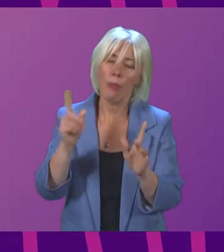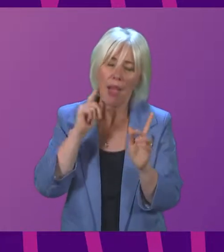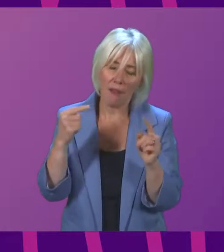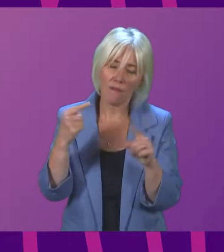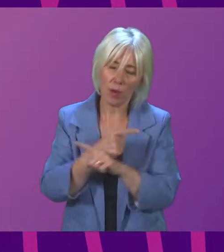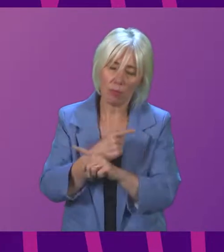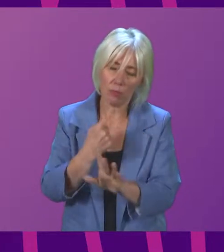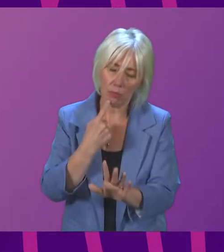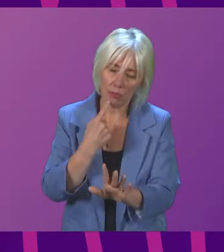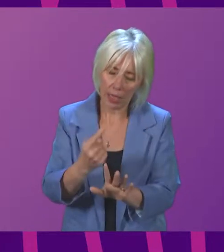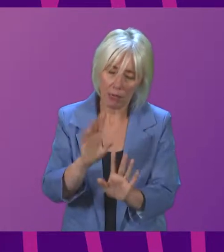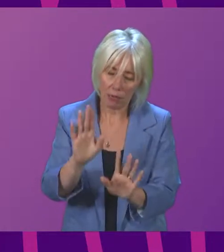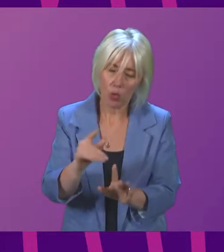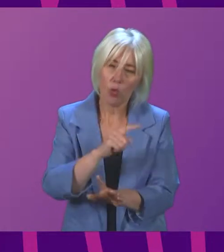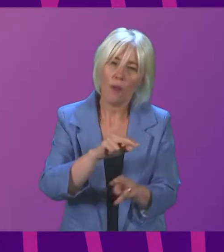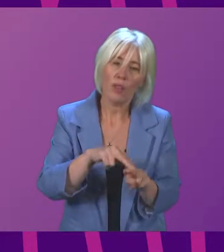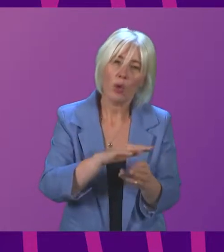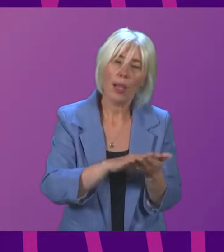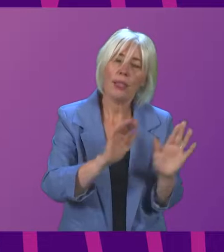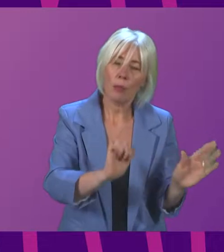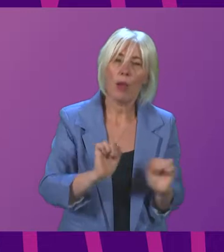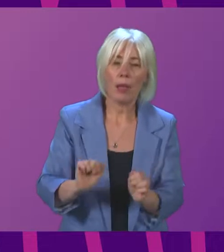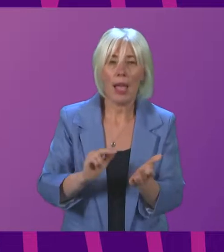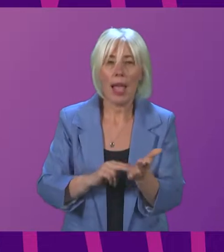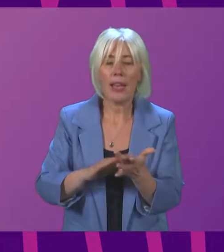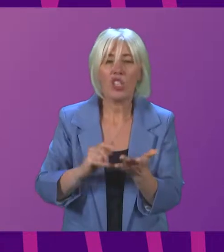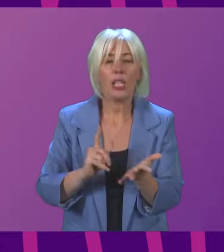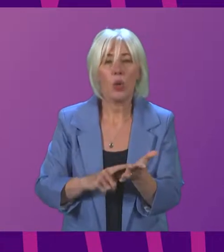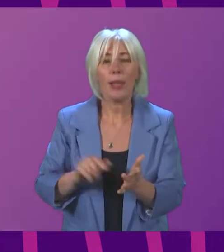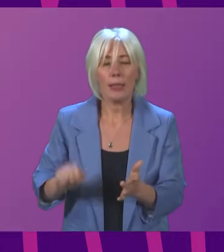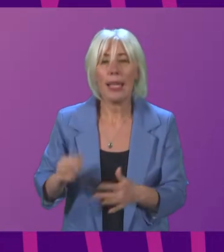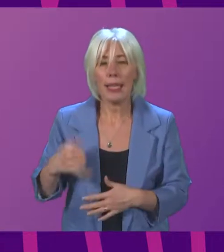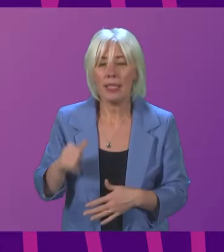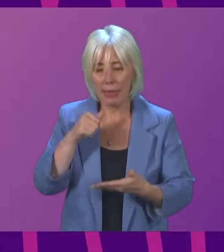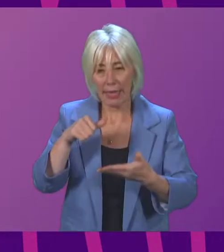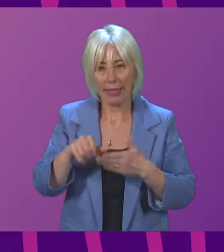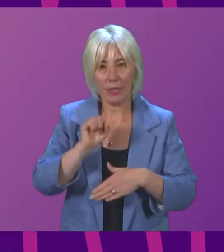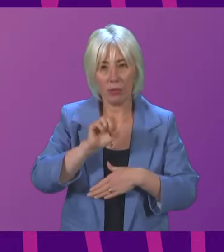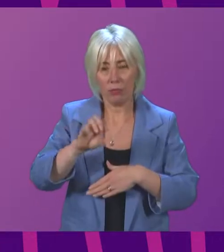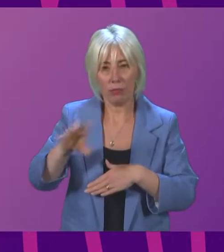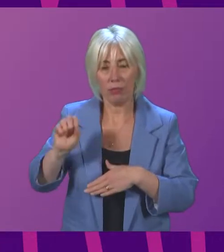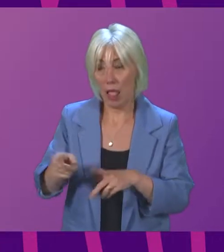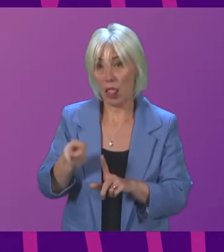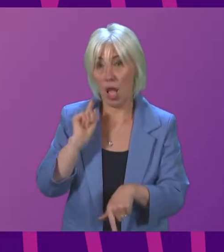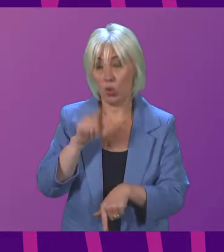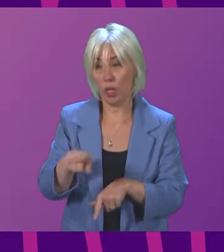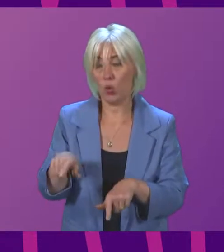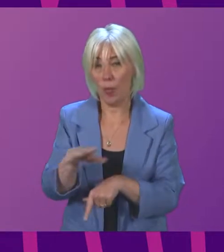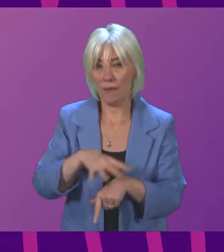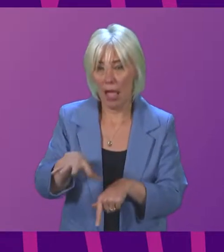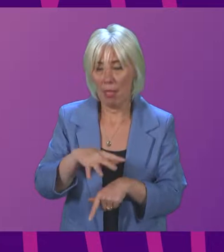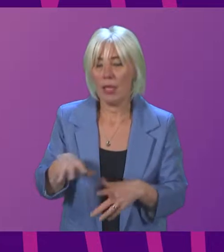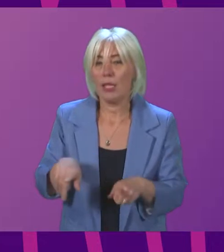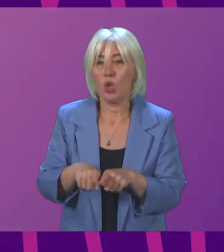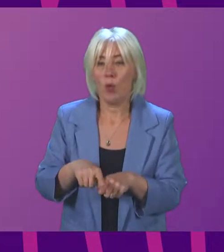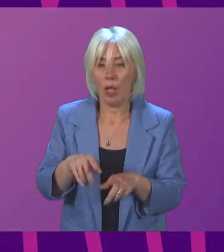in my answer to Fiona Hislop, that NHS Lothian did issue letters to the affected families last week, and measures are in place to identify